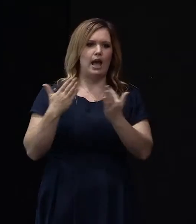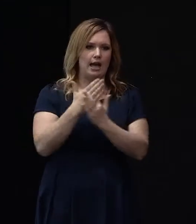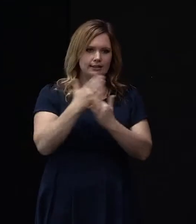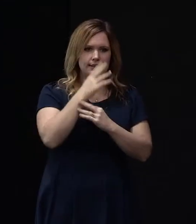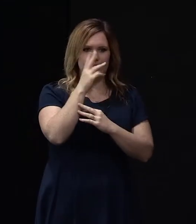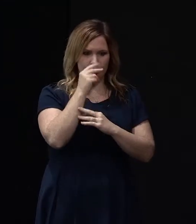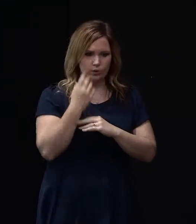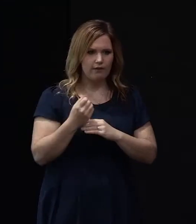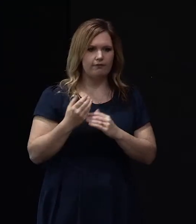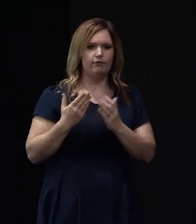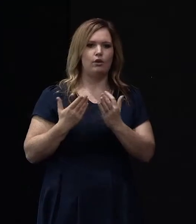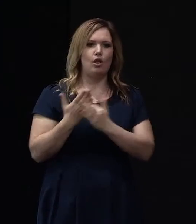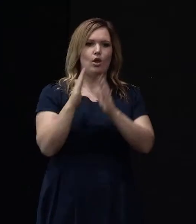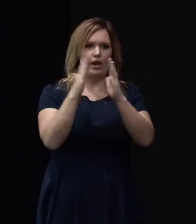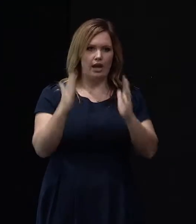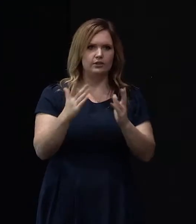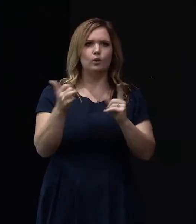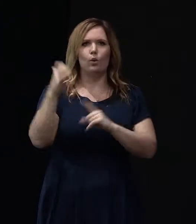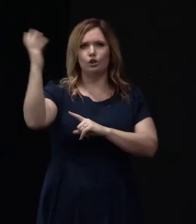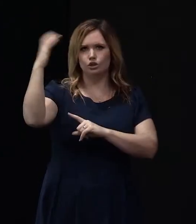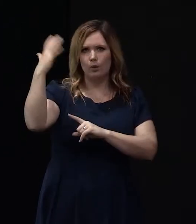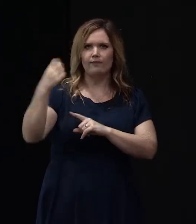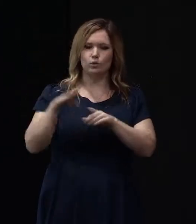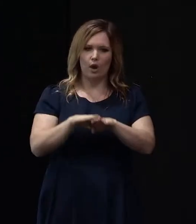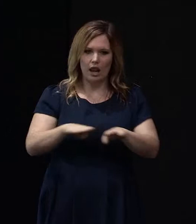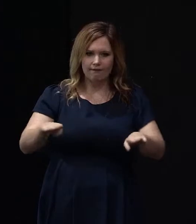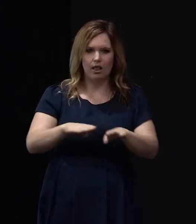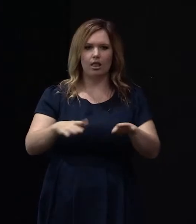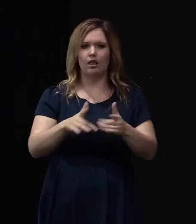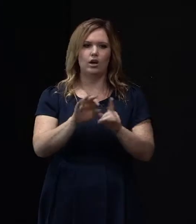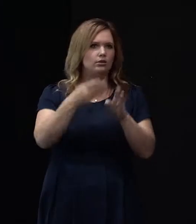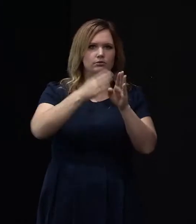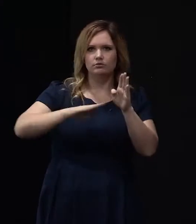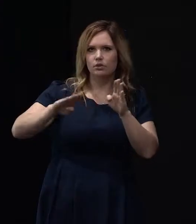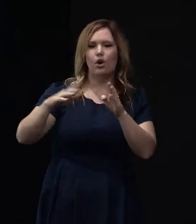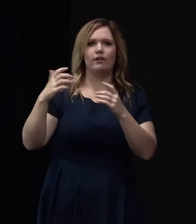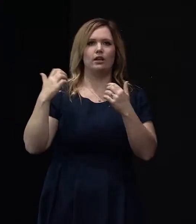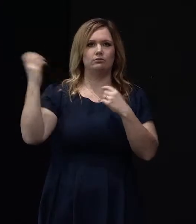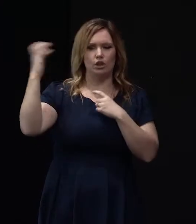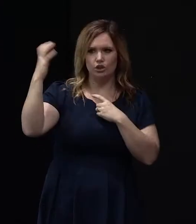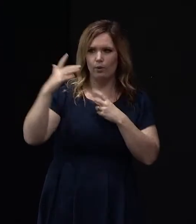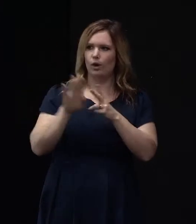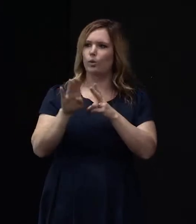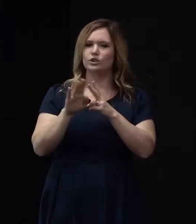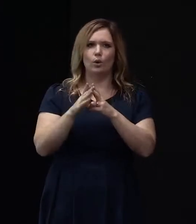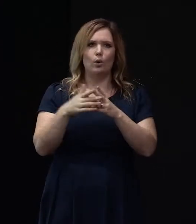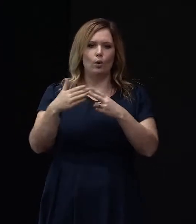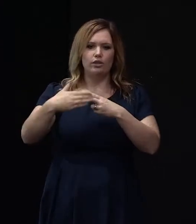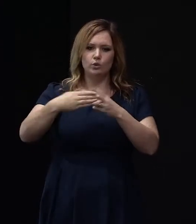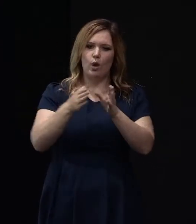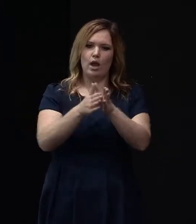to your house, level access into showers, slightly wider doorways, very good idea because you know if